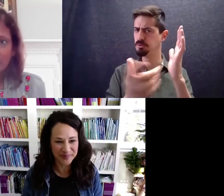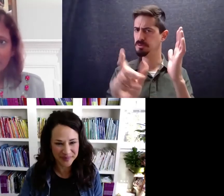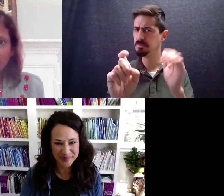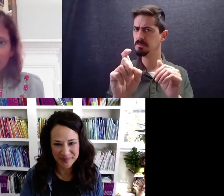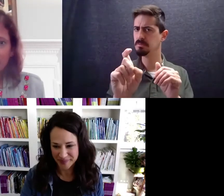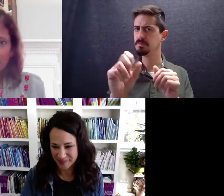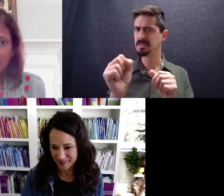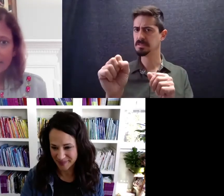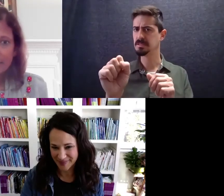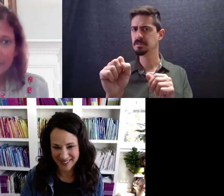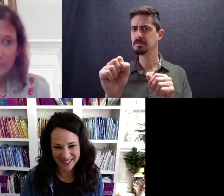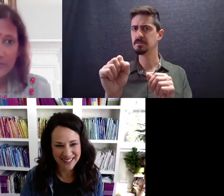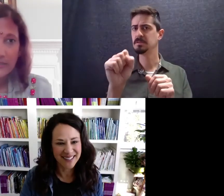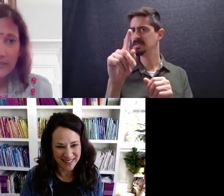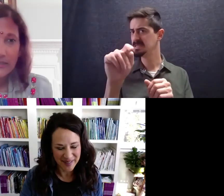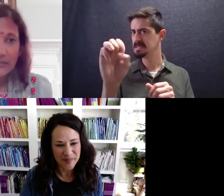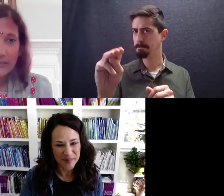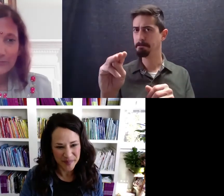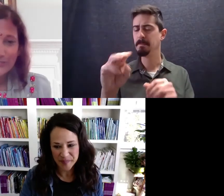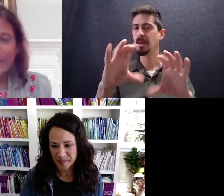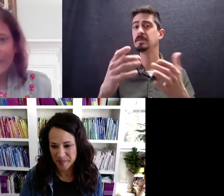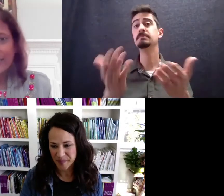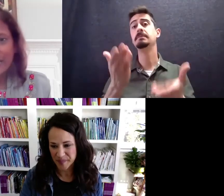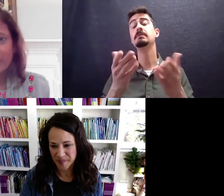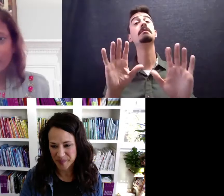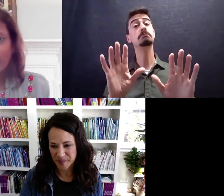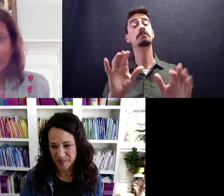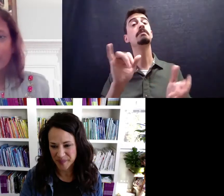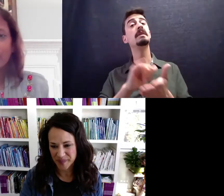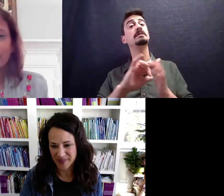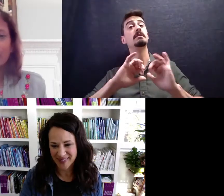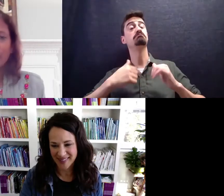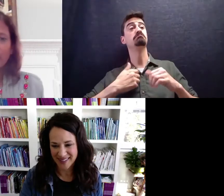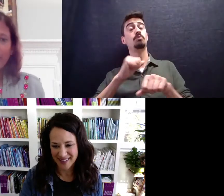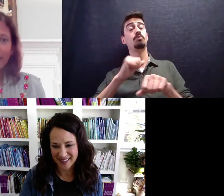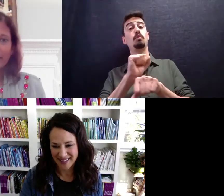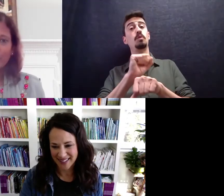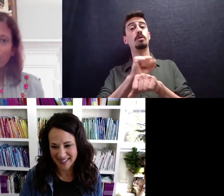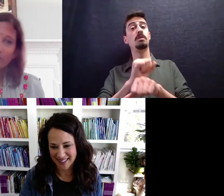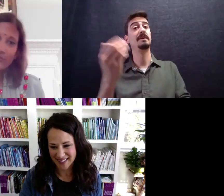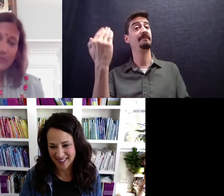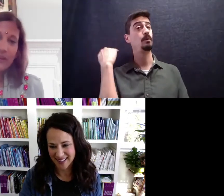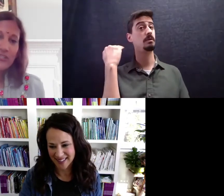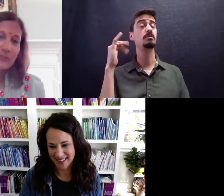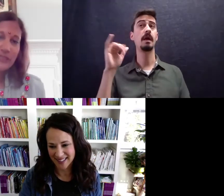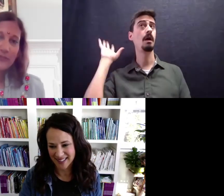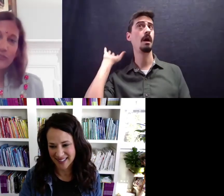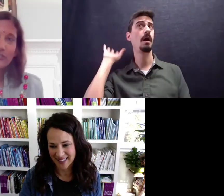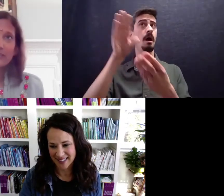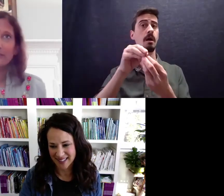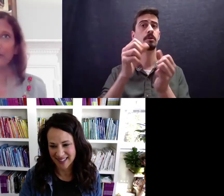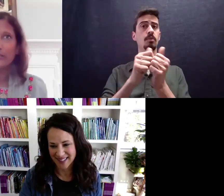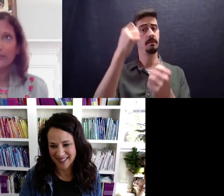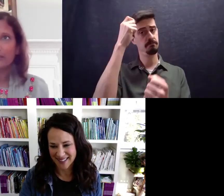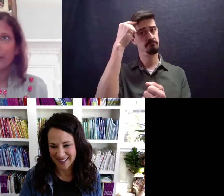Oh, yes. STEM classes, maybe. So, that's the kind of work I used to do. So, all of that sort of inspires me. Or